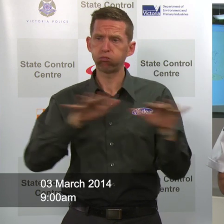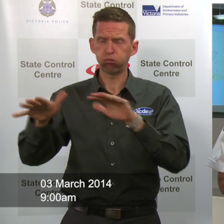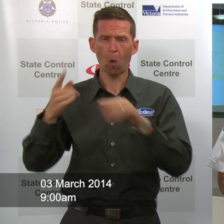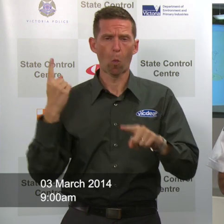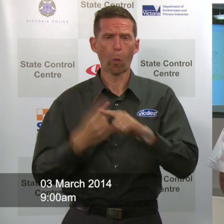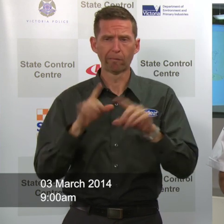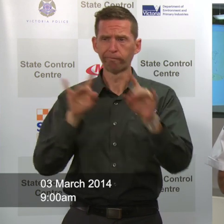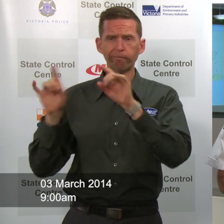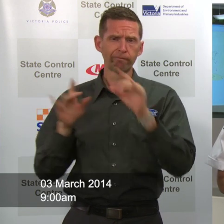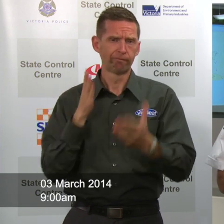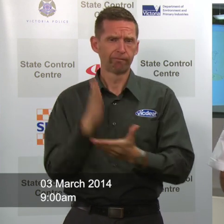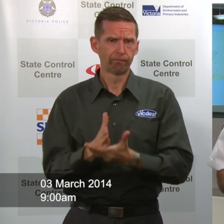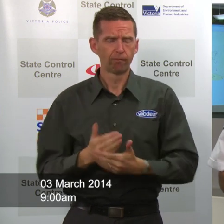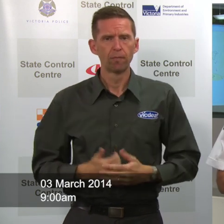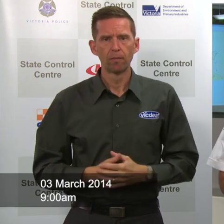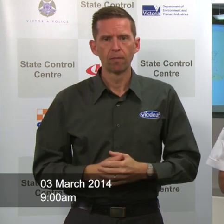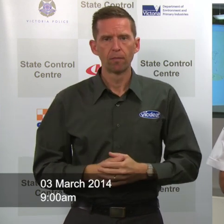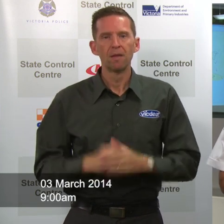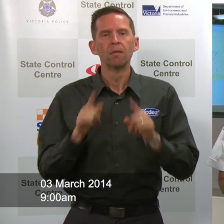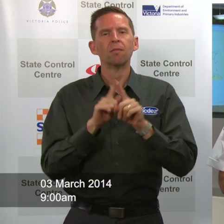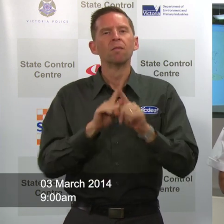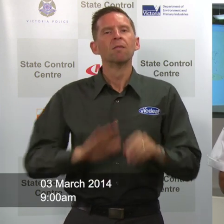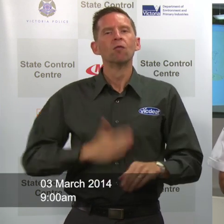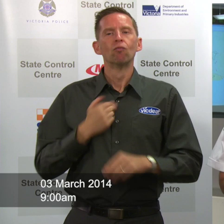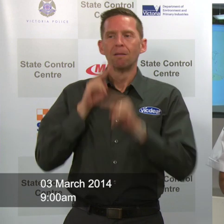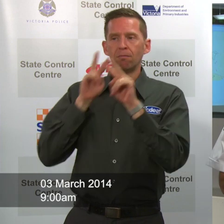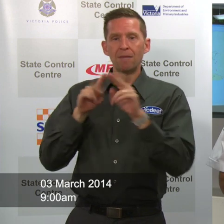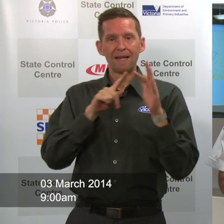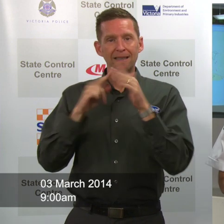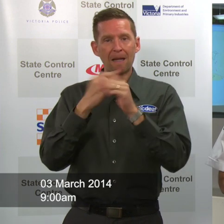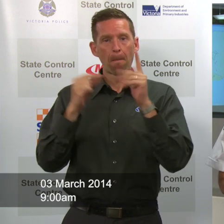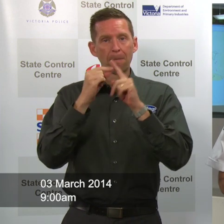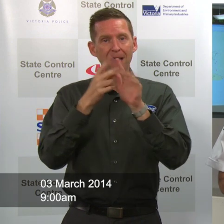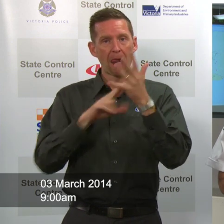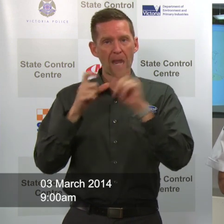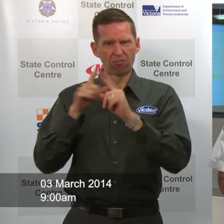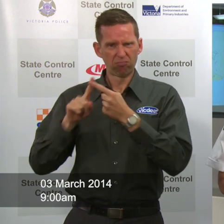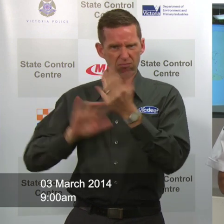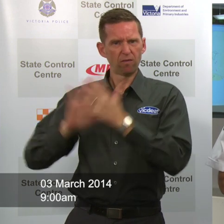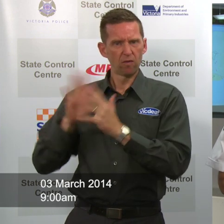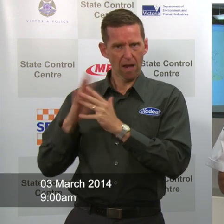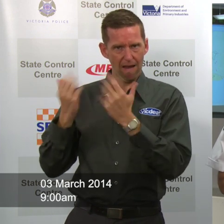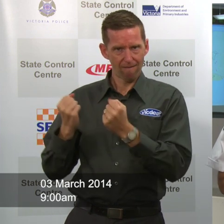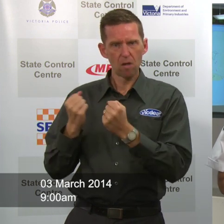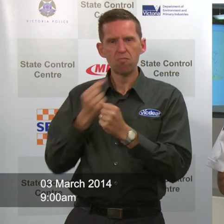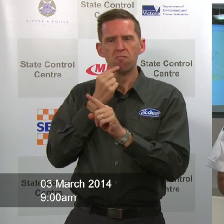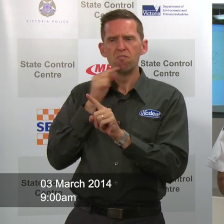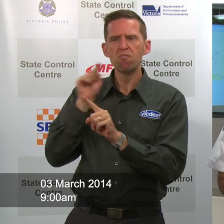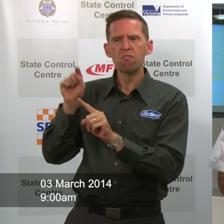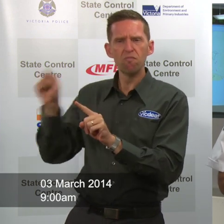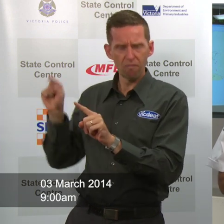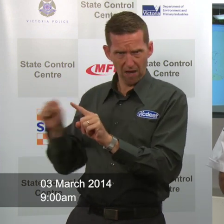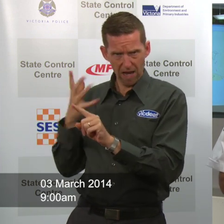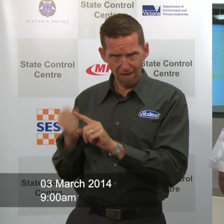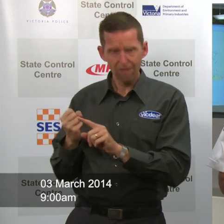there's no doubt about that. It's also interesting to see that we've still got the Eskip Slam fires burning although they're only burning in some areas and there's